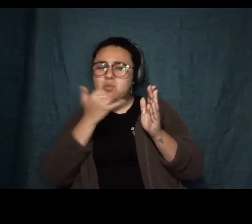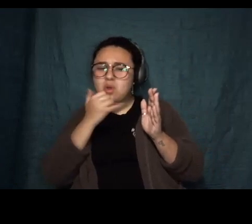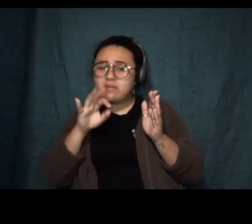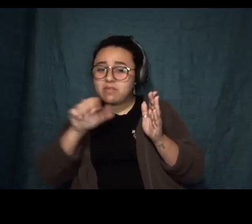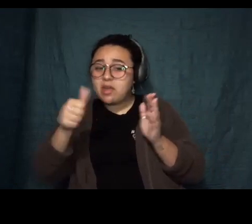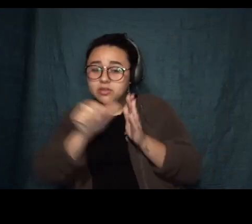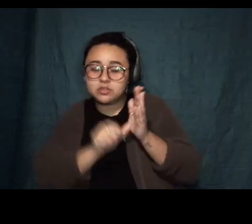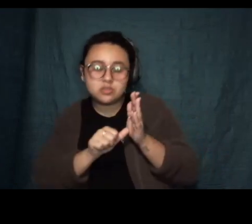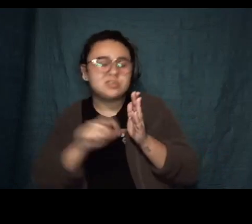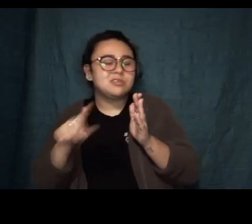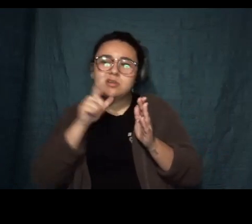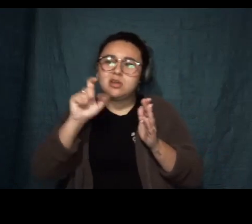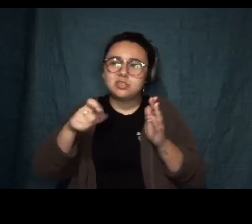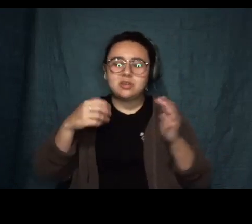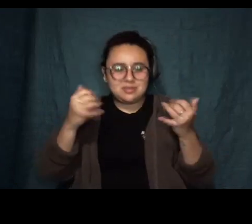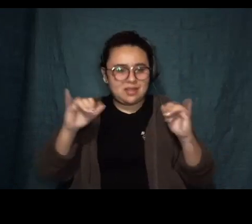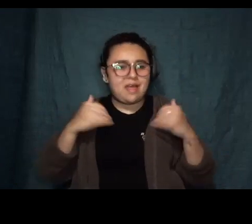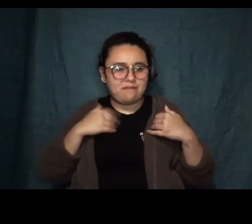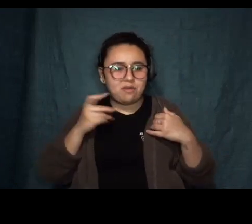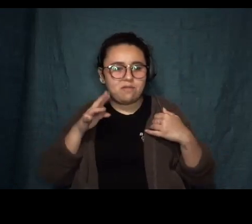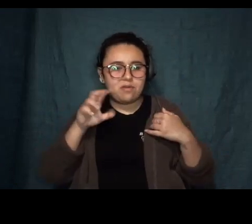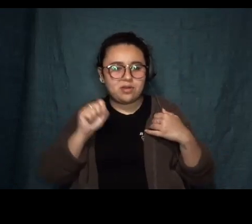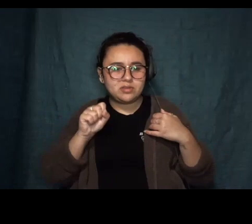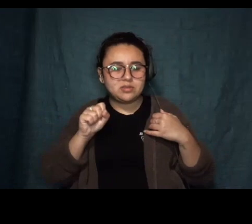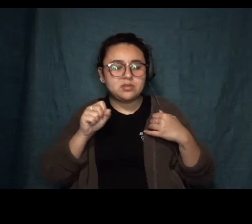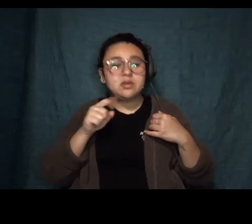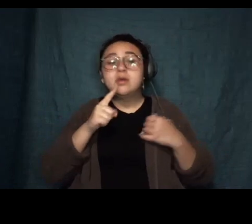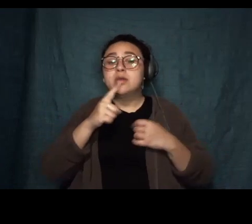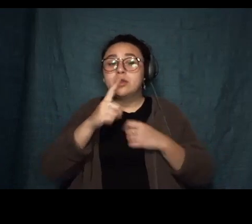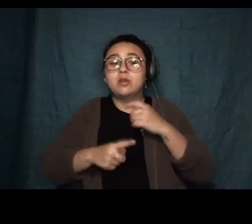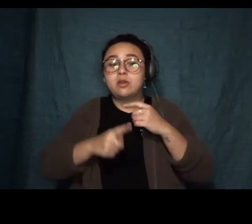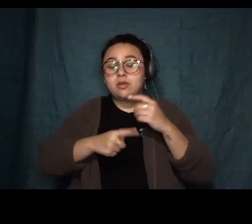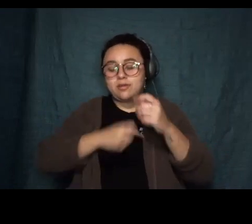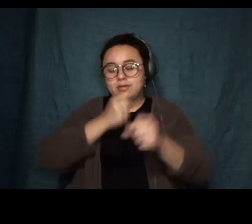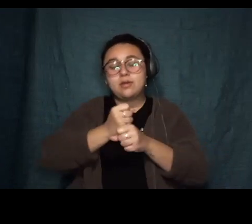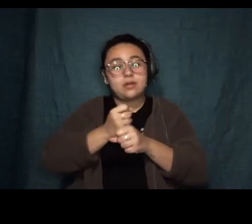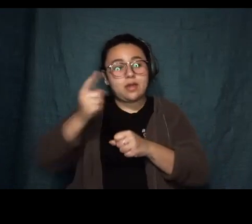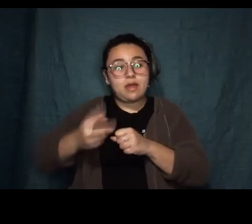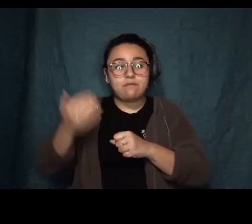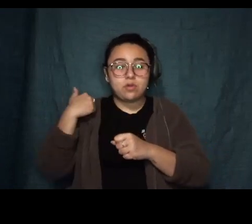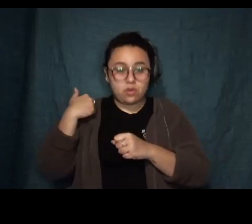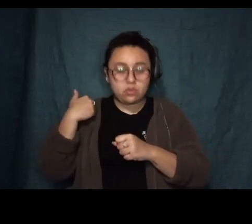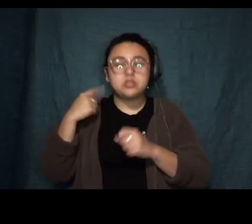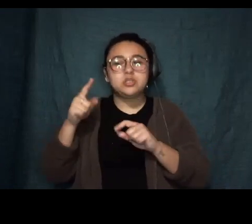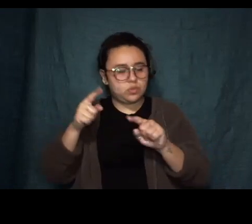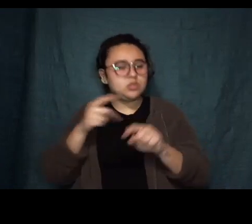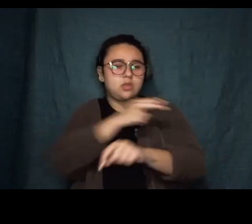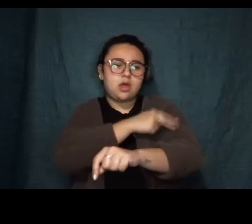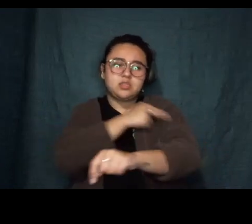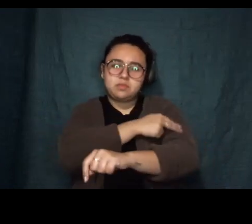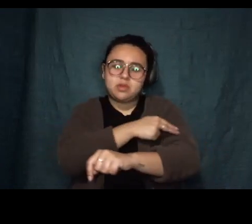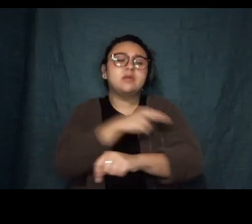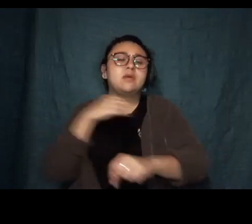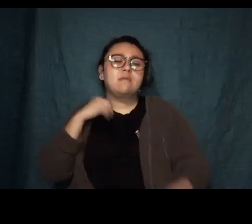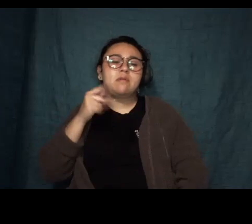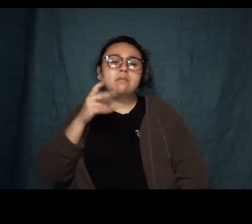She was not supposed to still have the ovaries. A year and a half ago, her mother had gone to the hospital with the intake doctor called textbook appendicitis symptoms and died